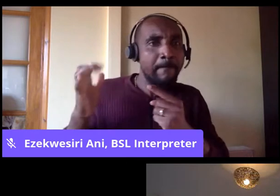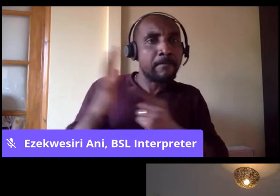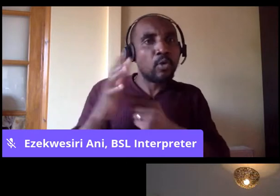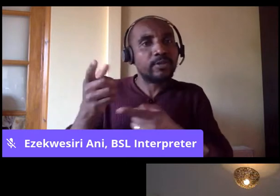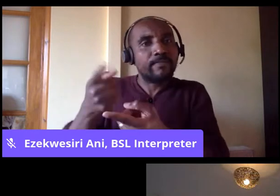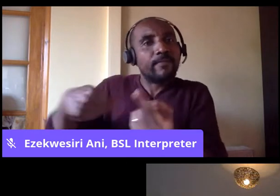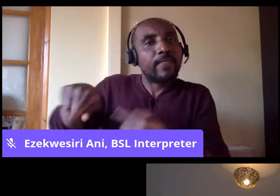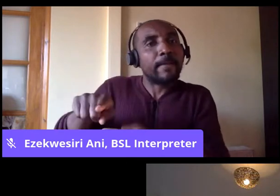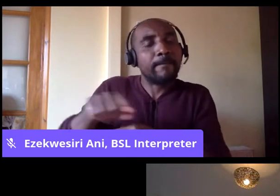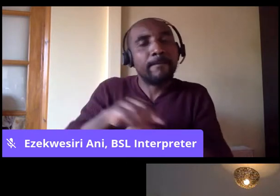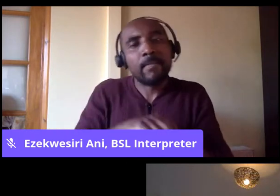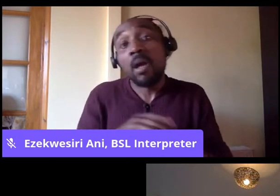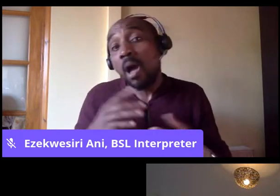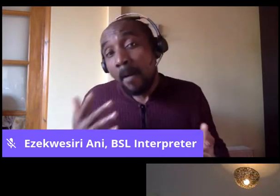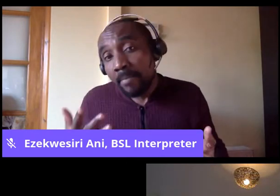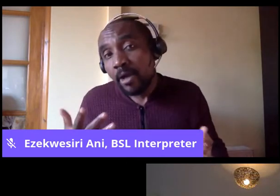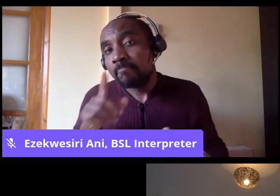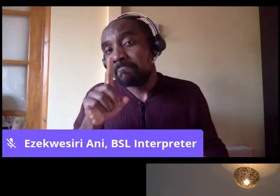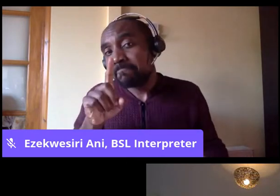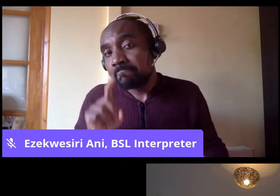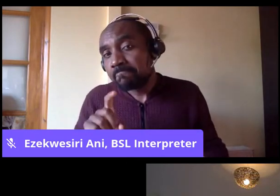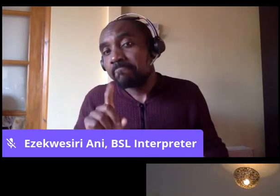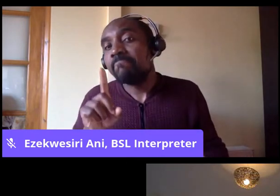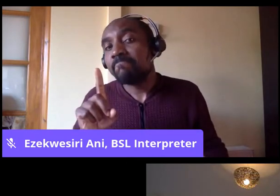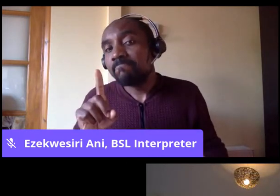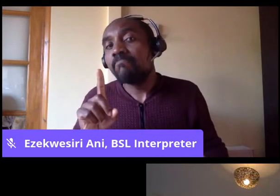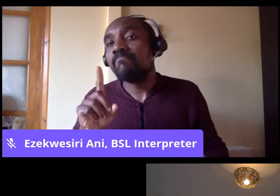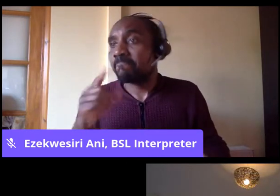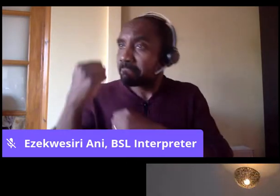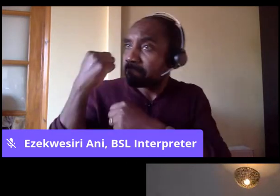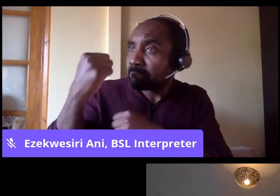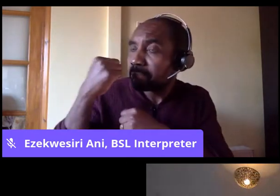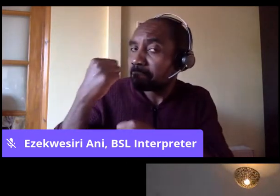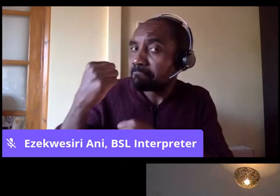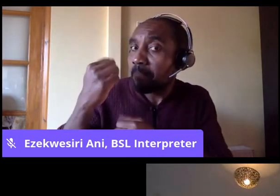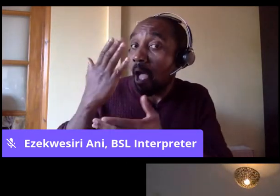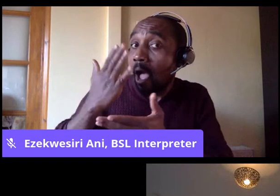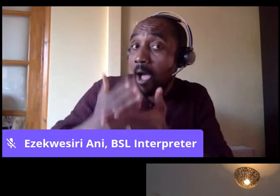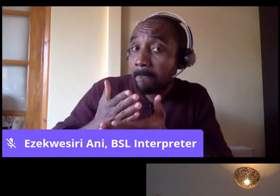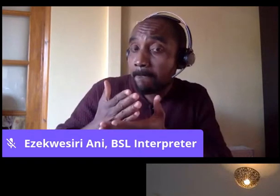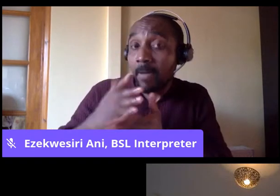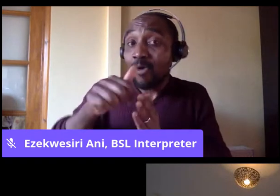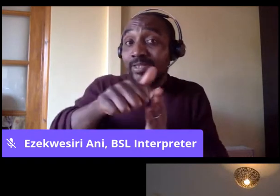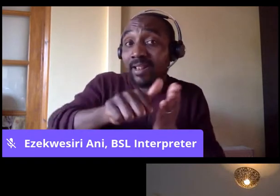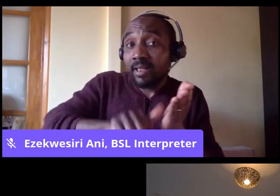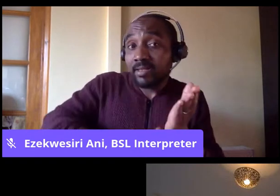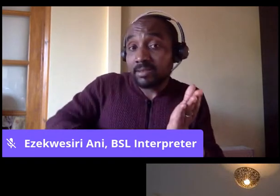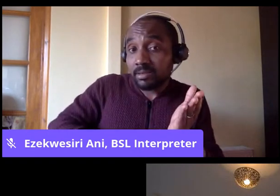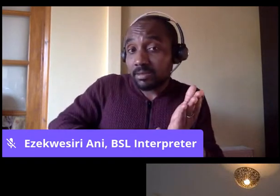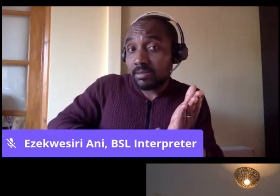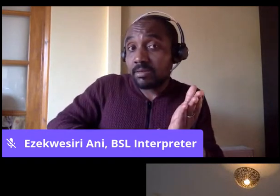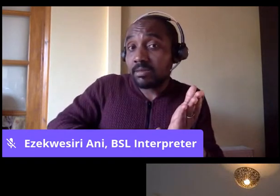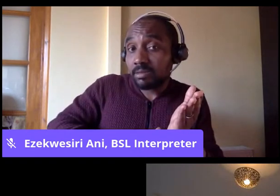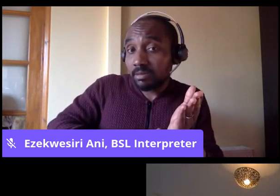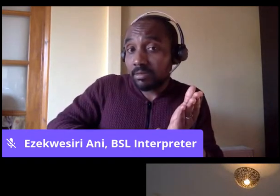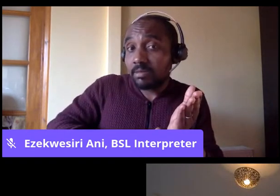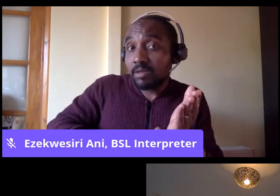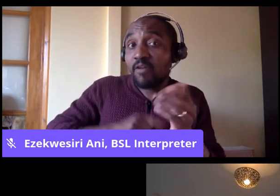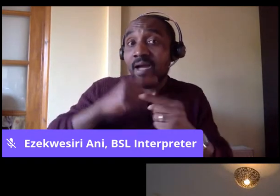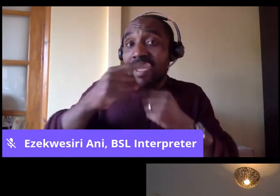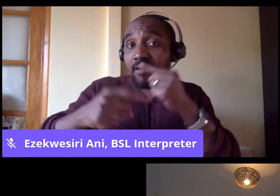them. Whether or not they actually end up on the list when it comes to those annual